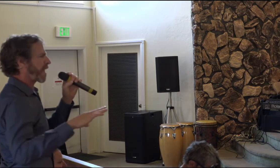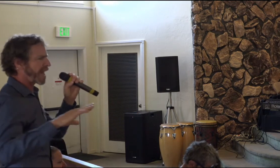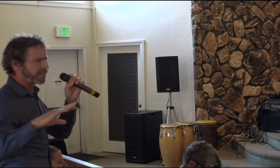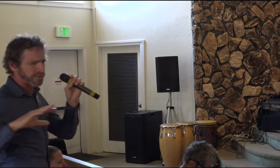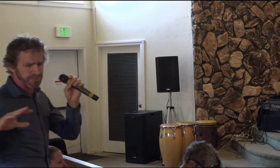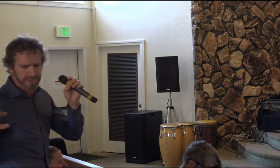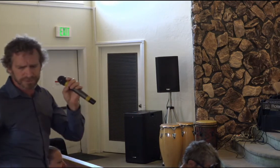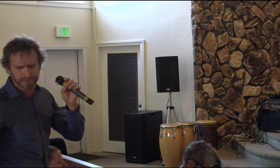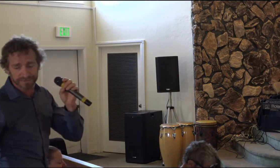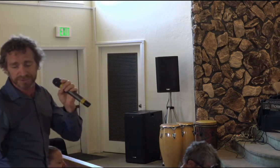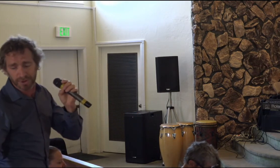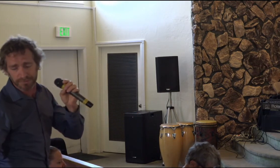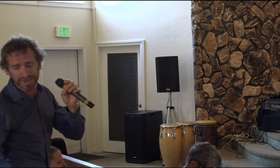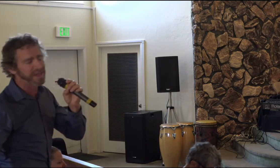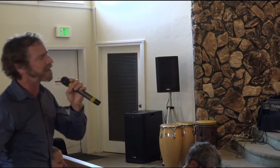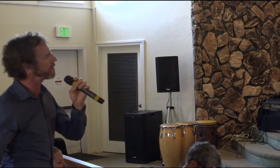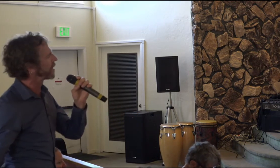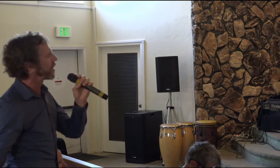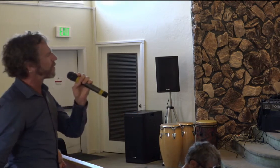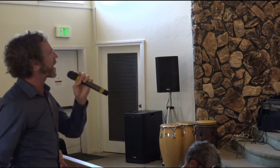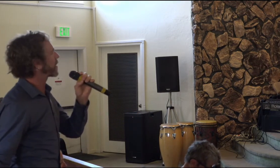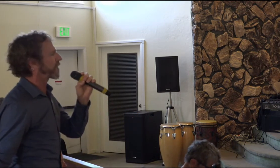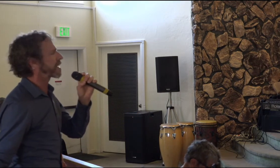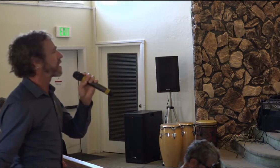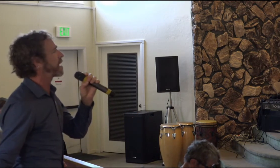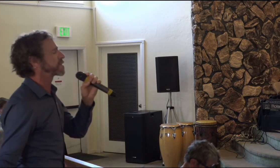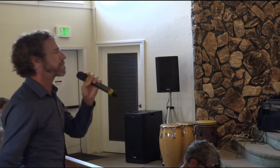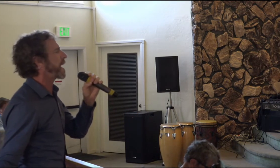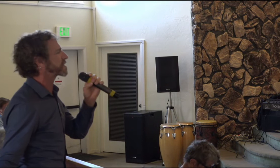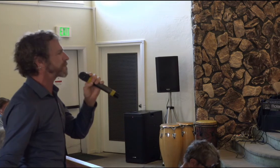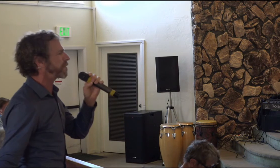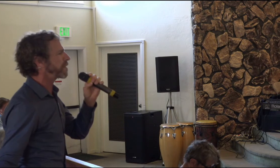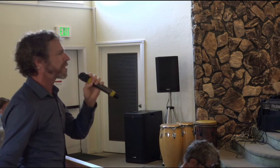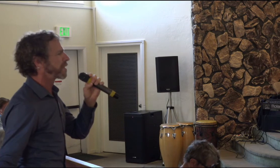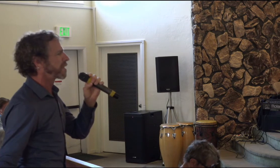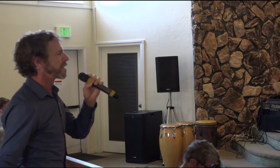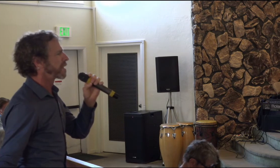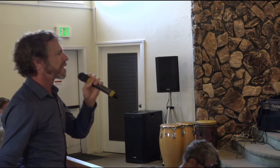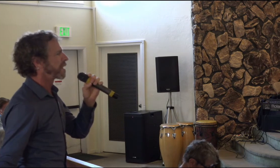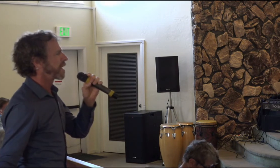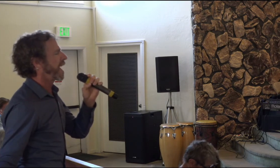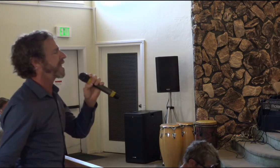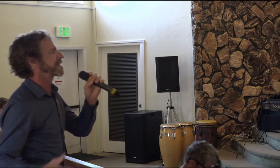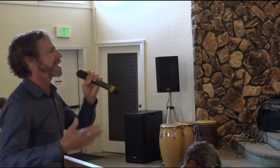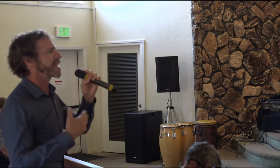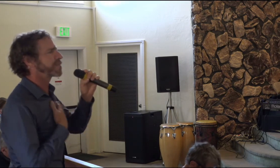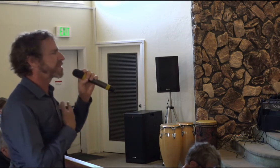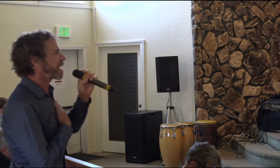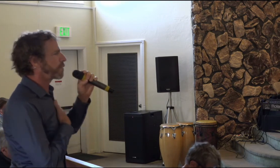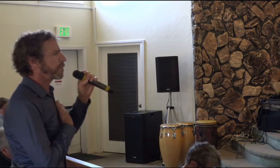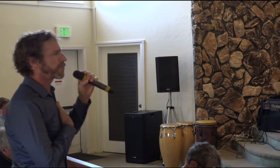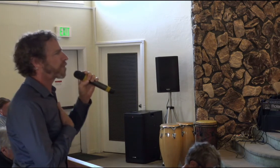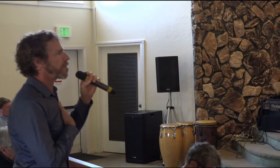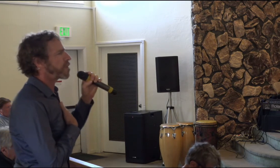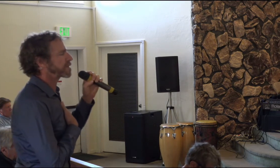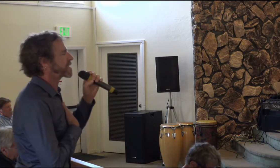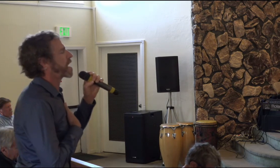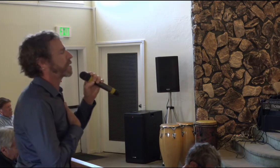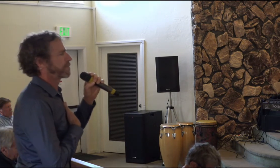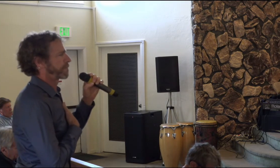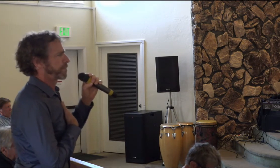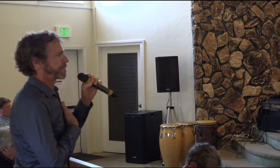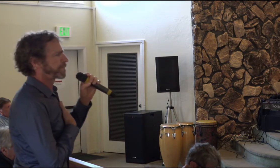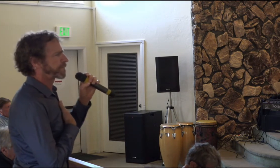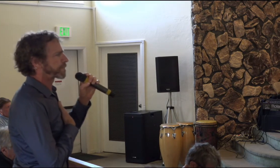so grateful to have those ones who have shown me love. When I didn't think love was possible, I didn't think I was lovable for a long